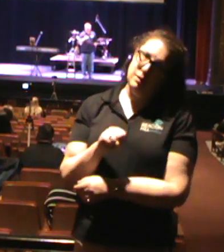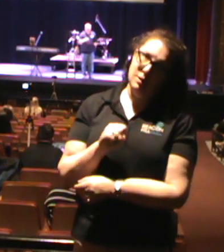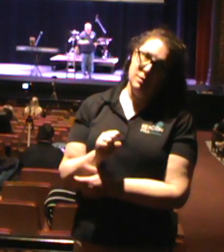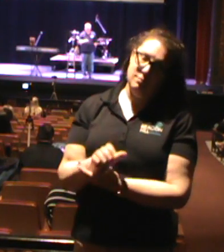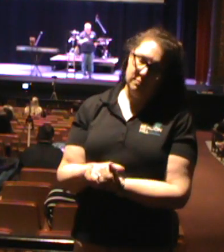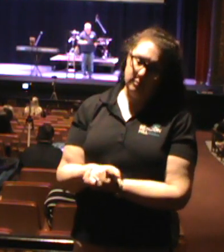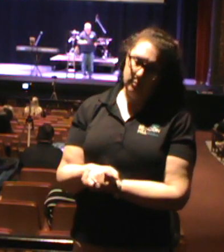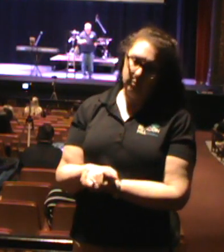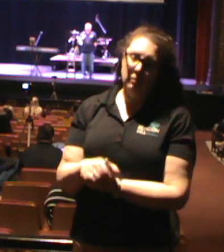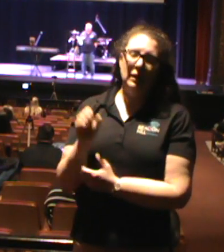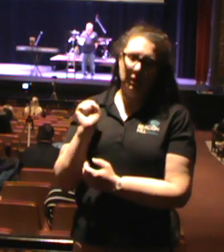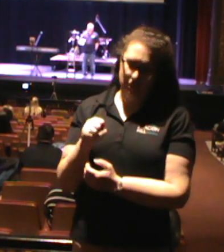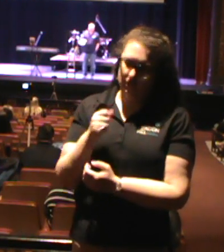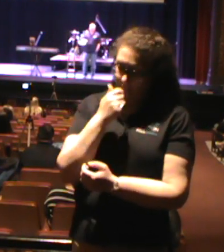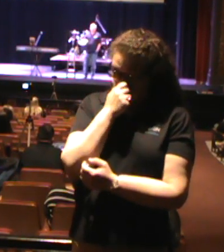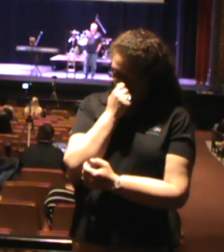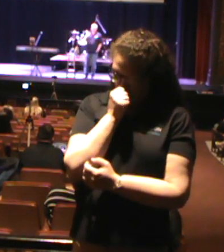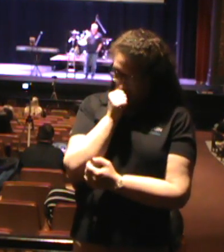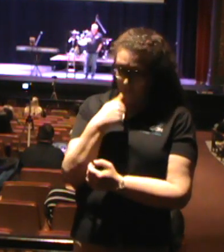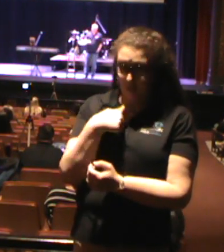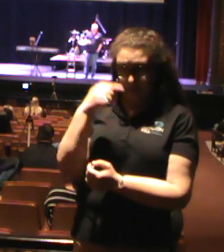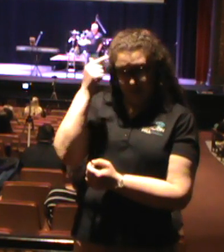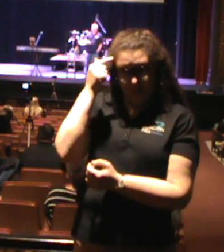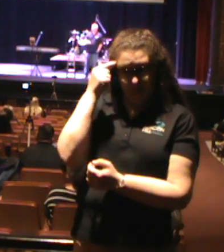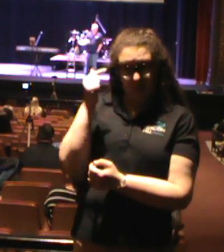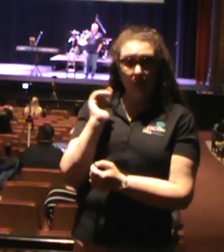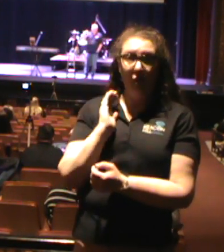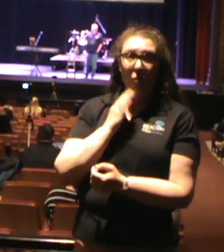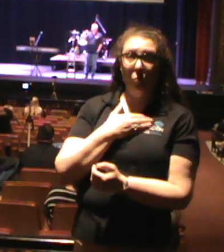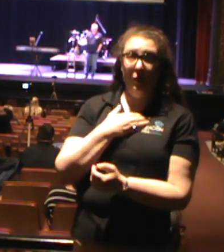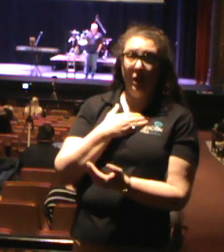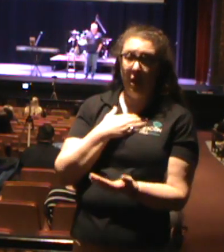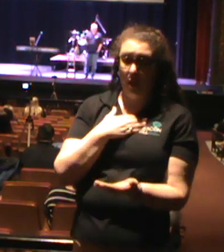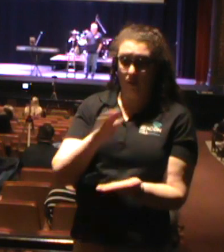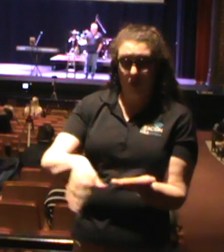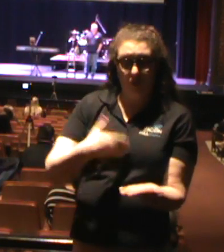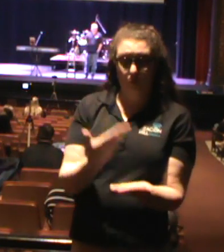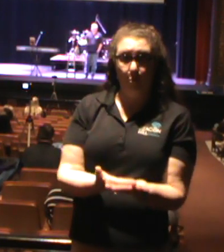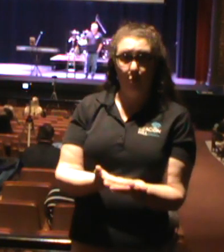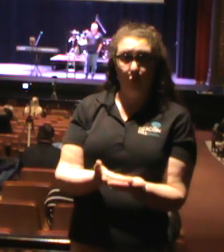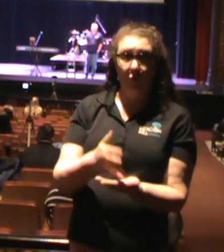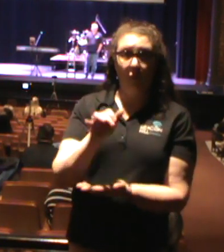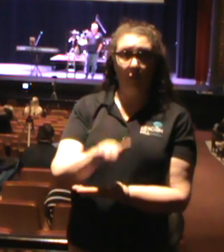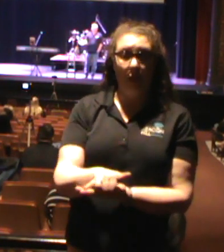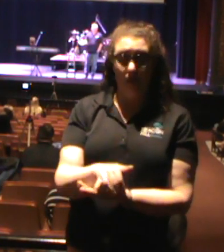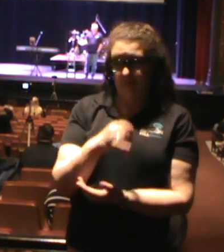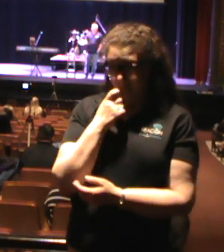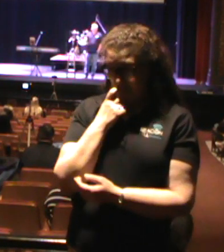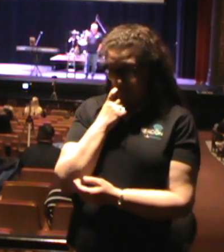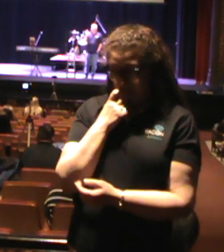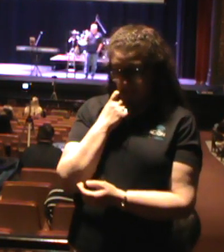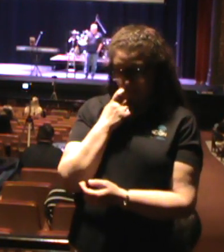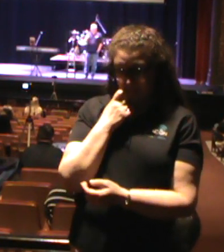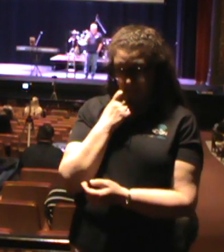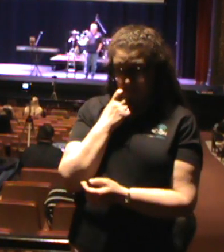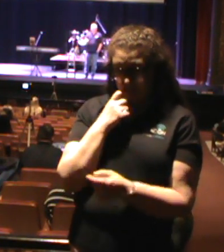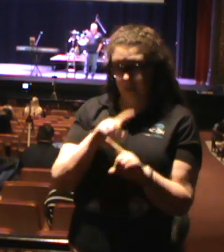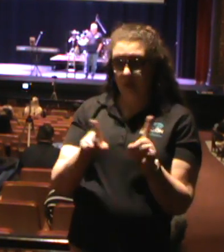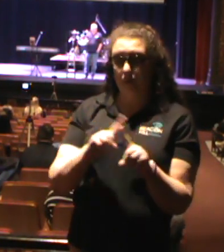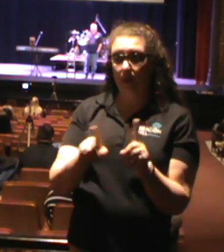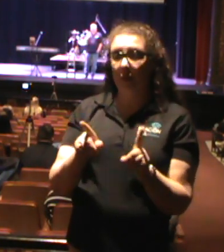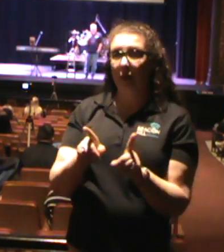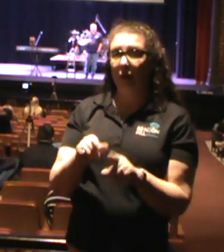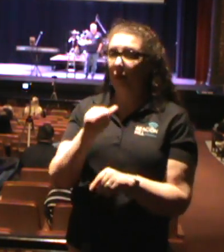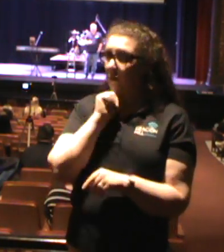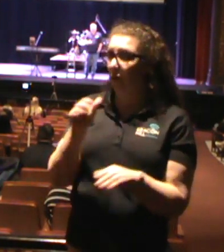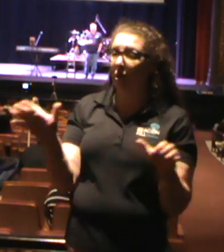Yes, absolutely. I think we have proved that in the first five years of this church. But I will never do